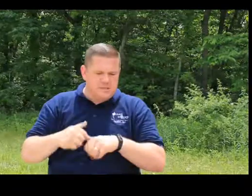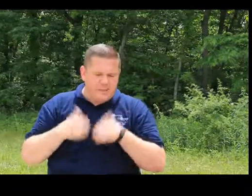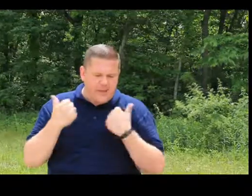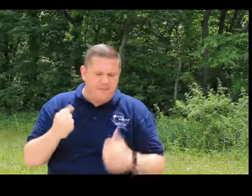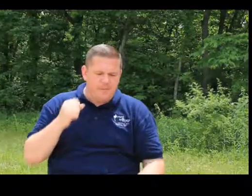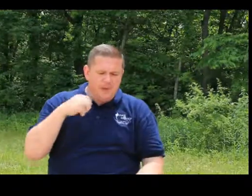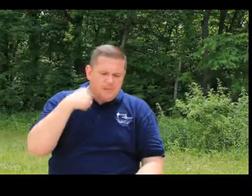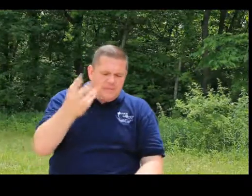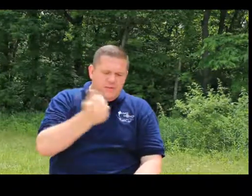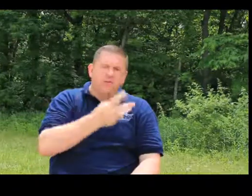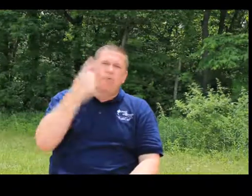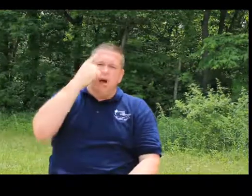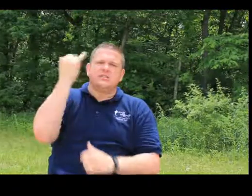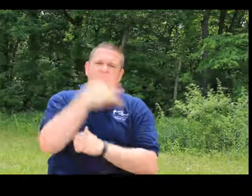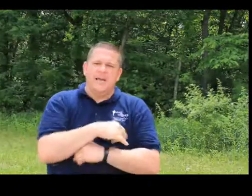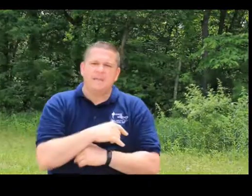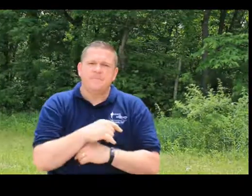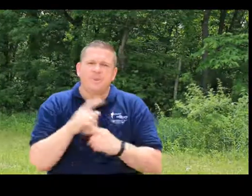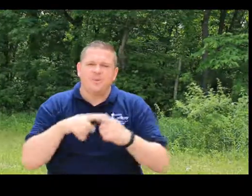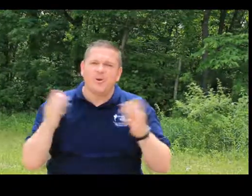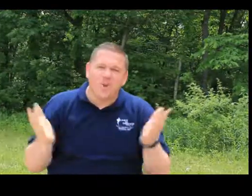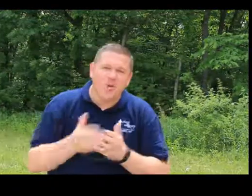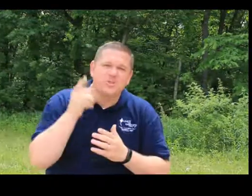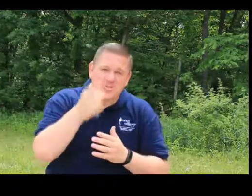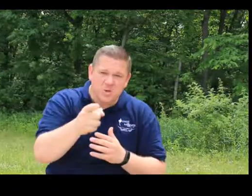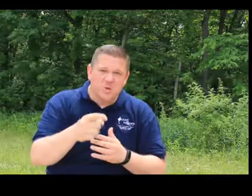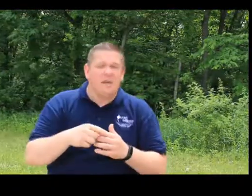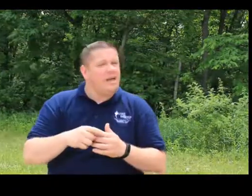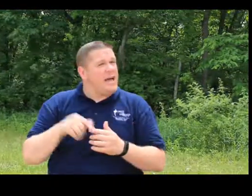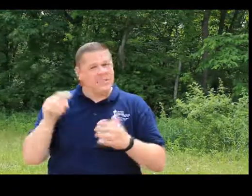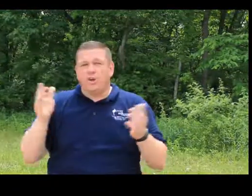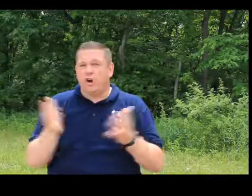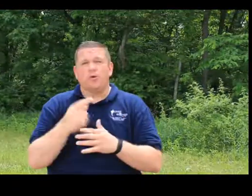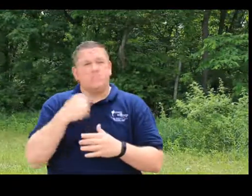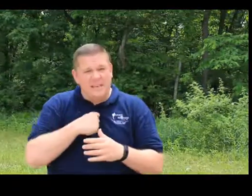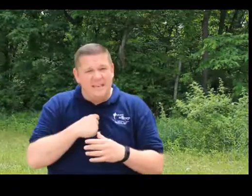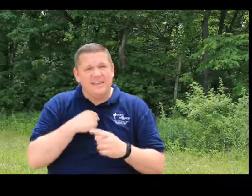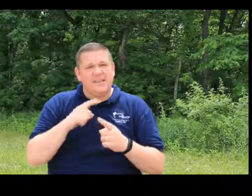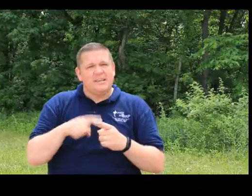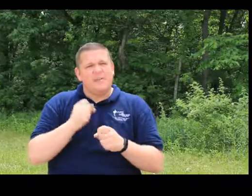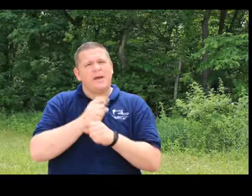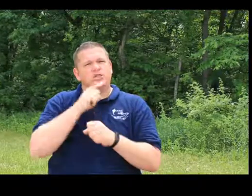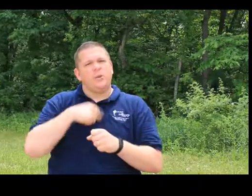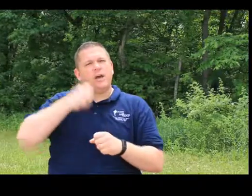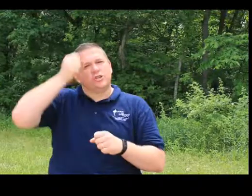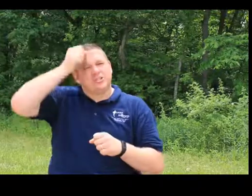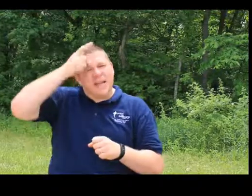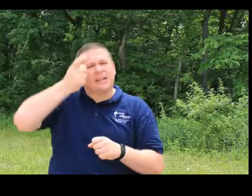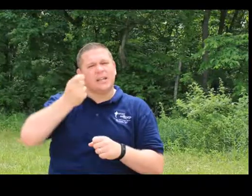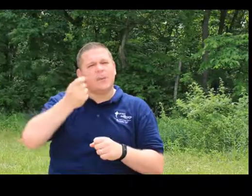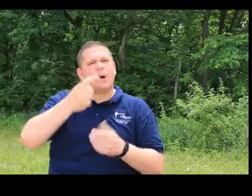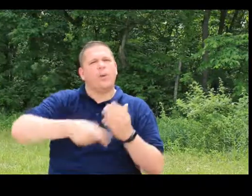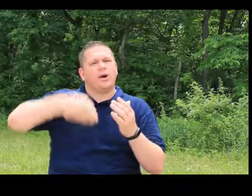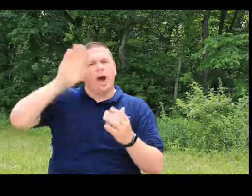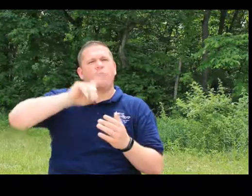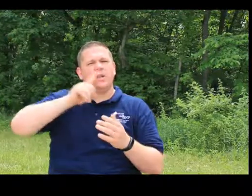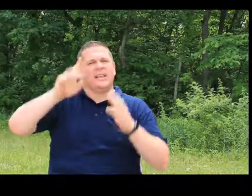in life. So let me give you a few thoughts today to encourage you, as it encouraged me, to make sure we understand a little bit about what God really